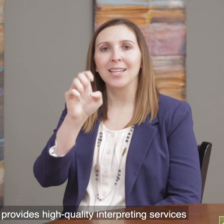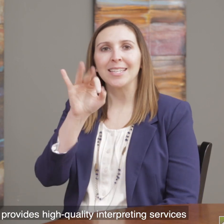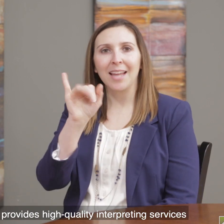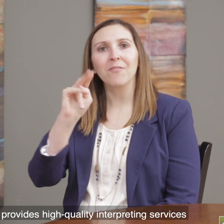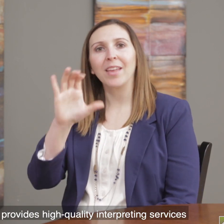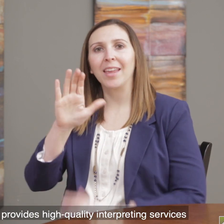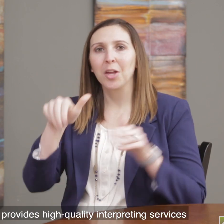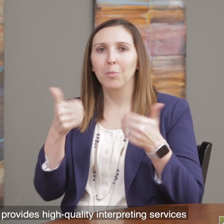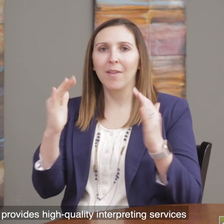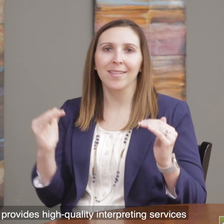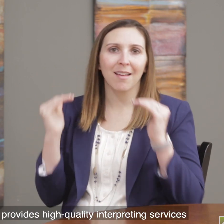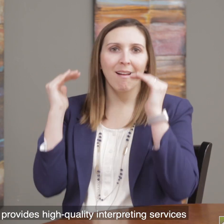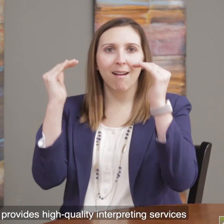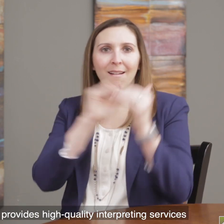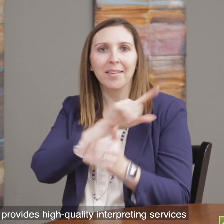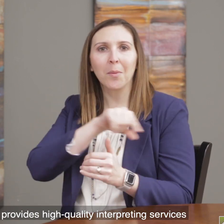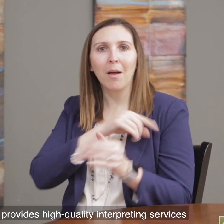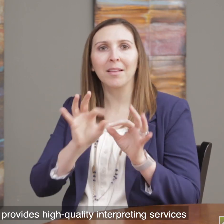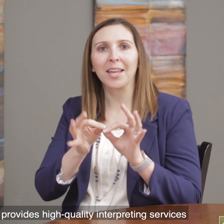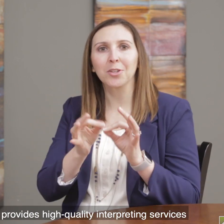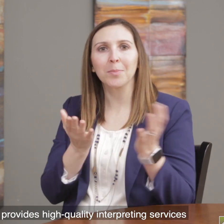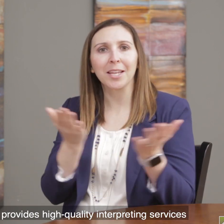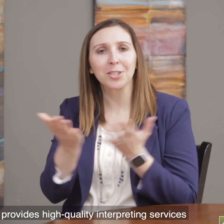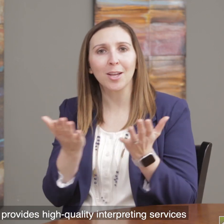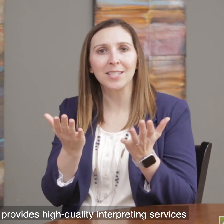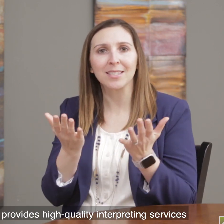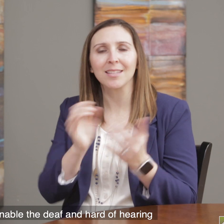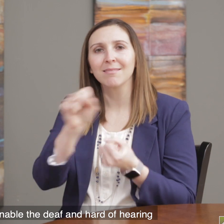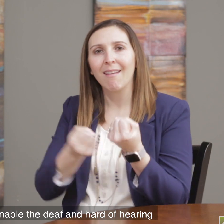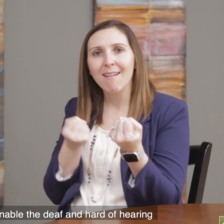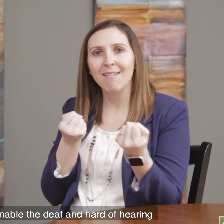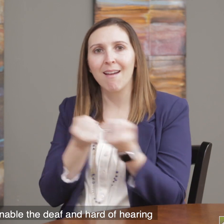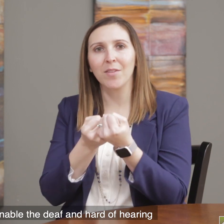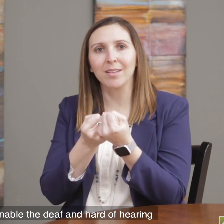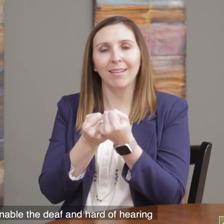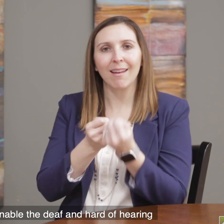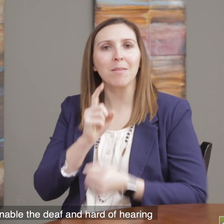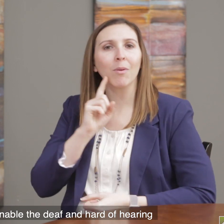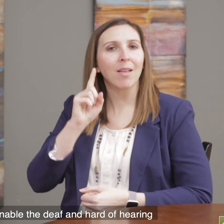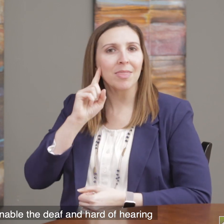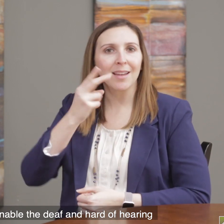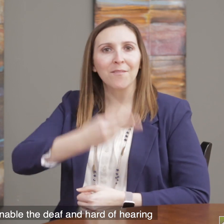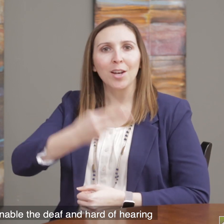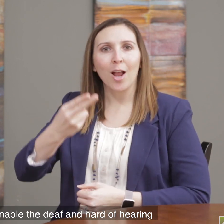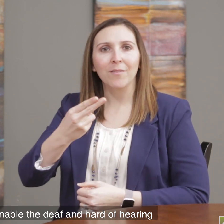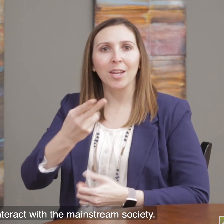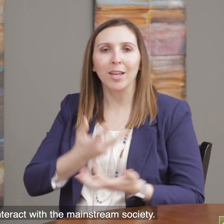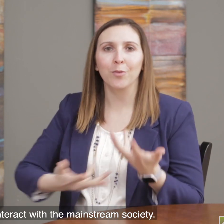Deaf Inc. high-quality interpreting services to enable the Deaf and Hard of Hearing to interact with the